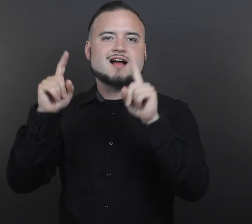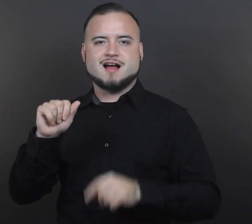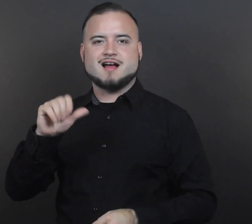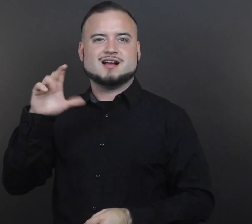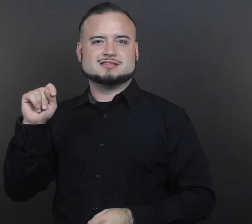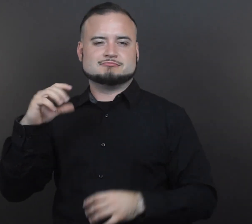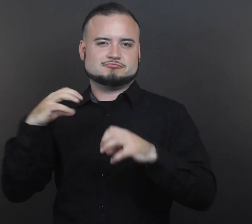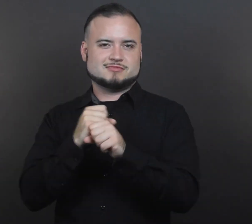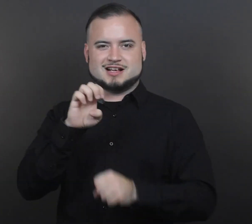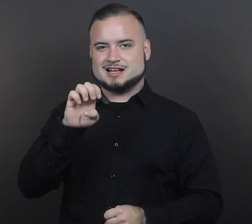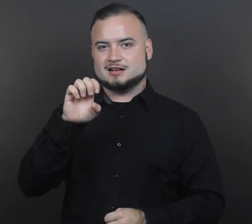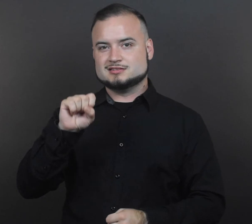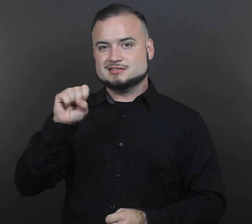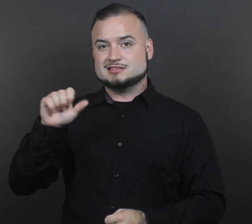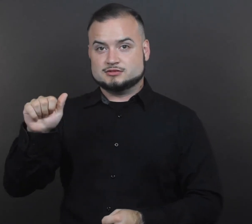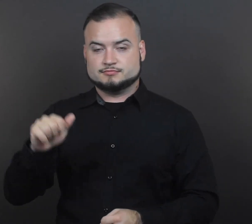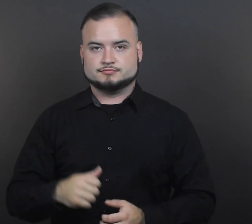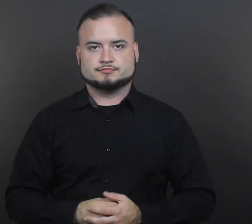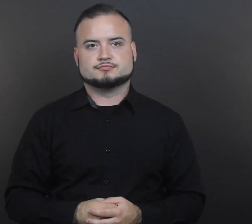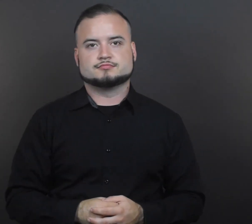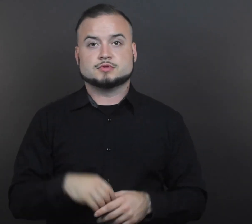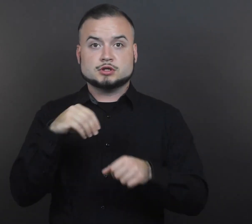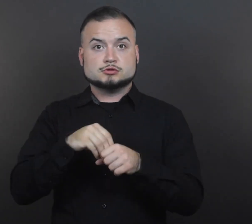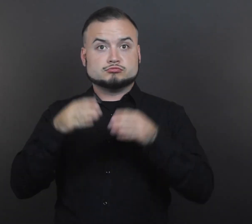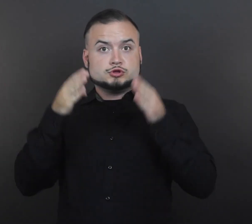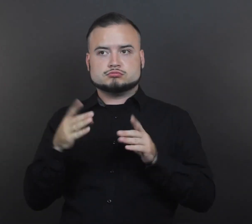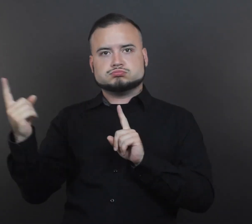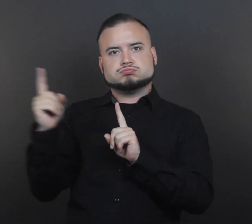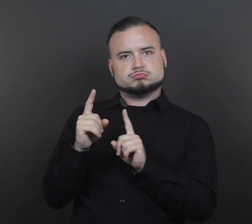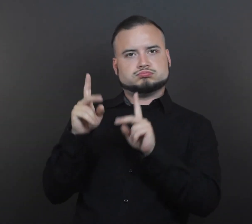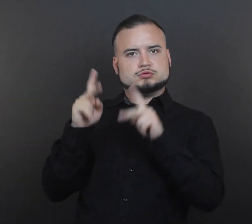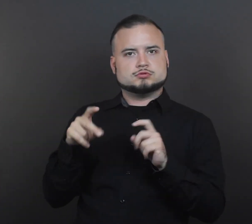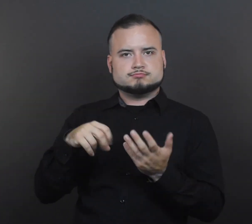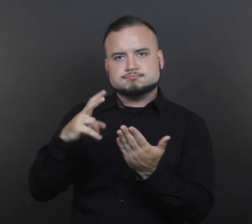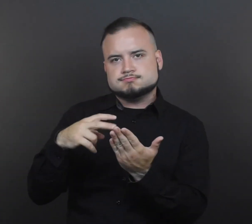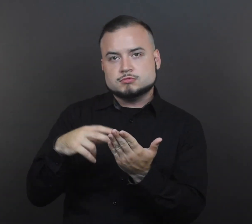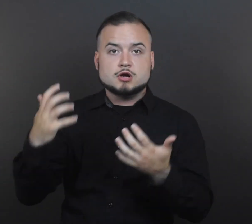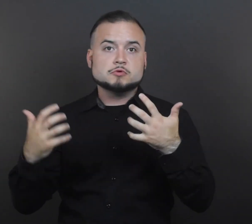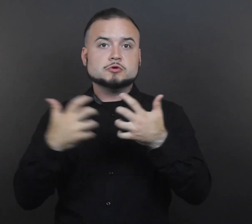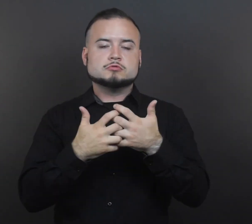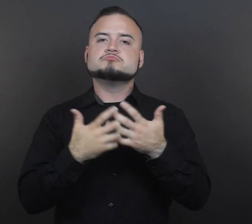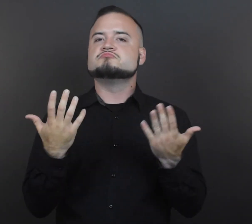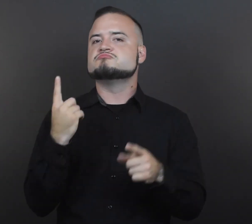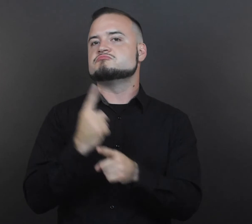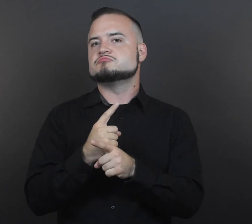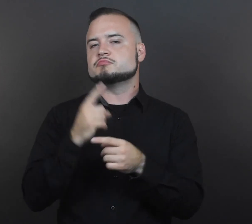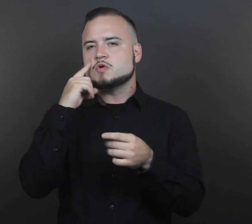The in-person human reader accommodation might be appropriate during the listening test for students who use speech